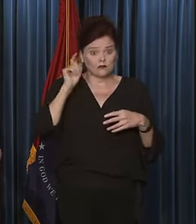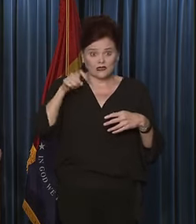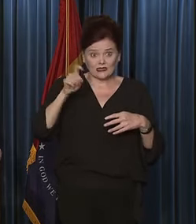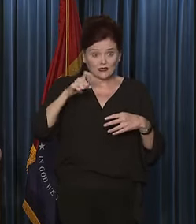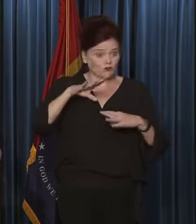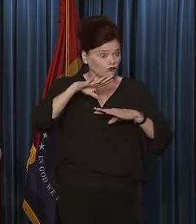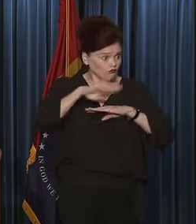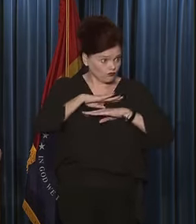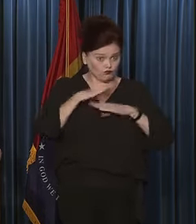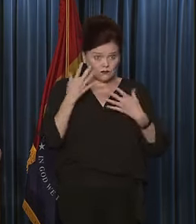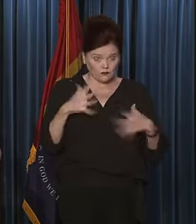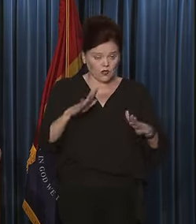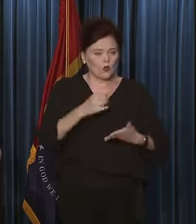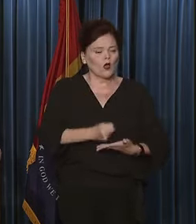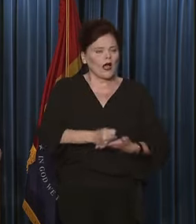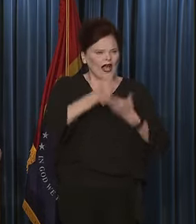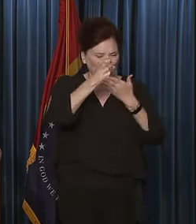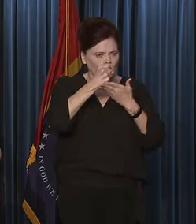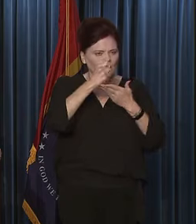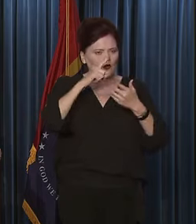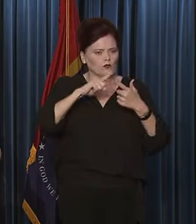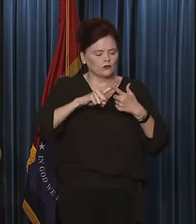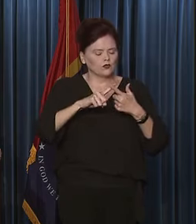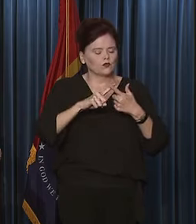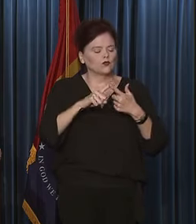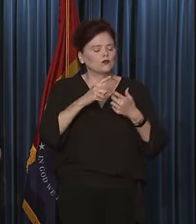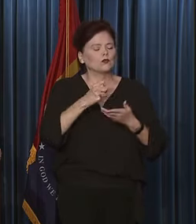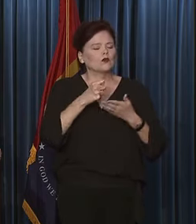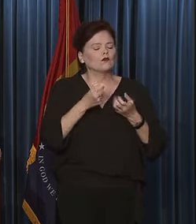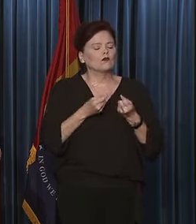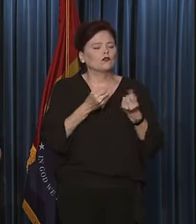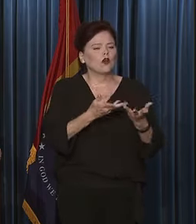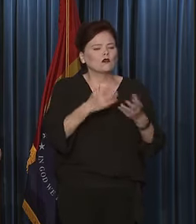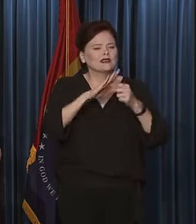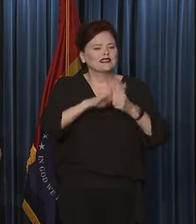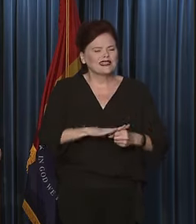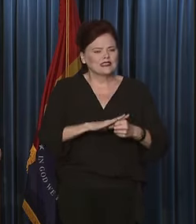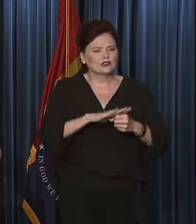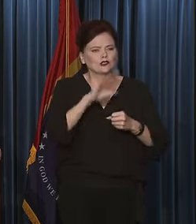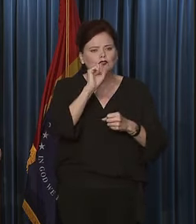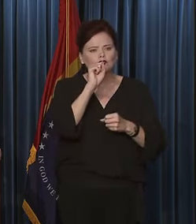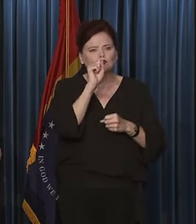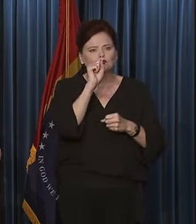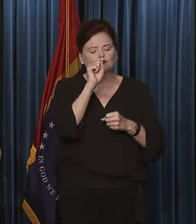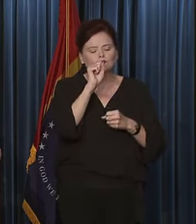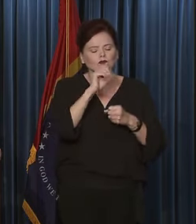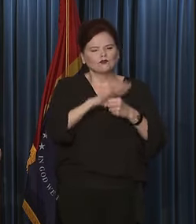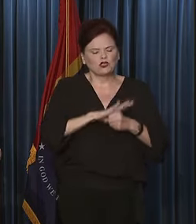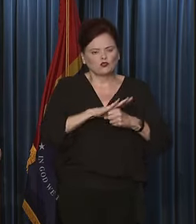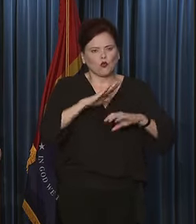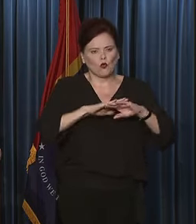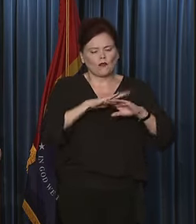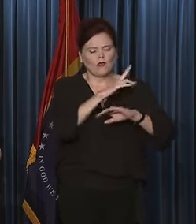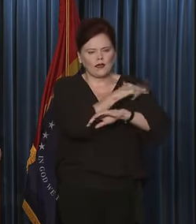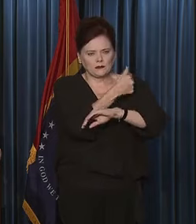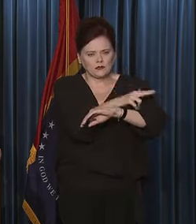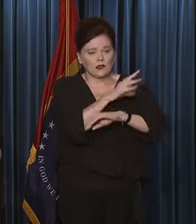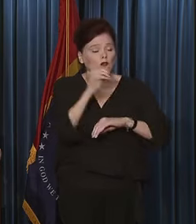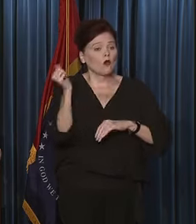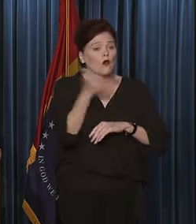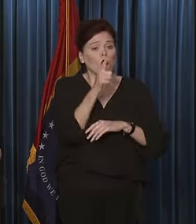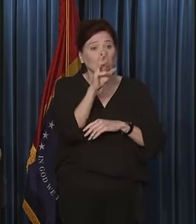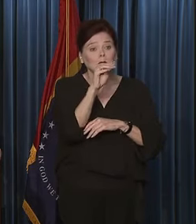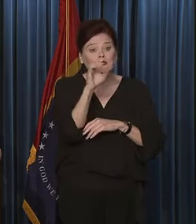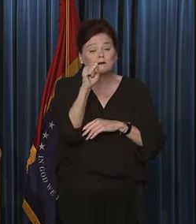to alleviate a portion of the strain on our health care system and ensure that all Mississippians that